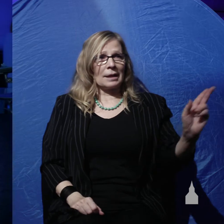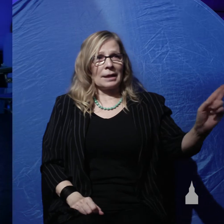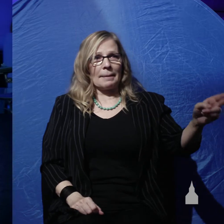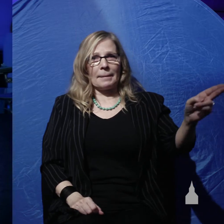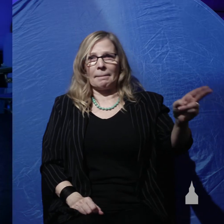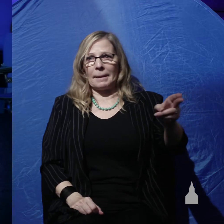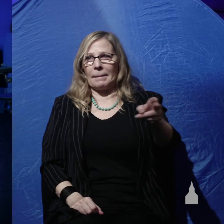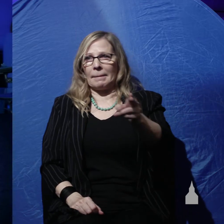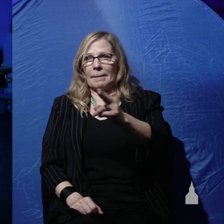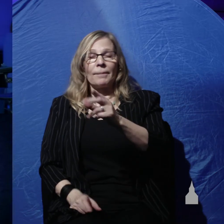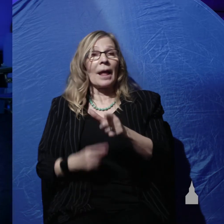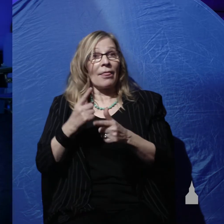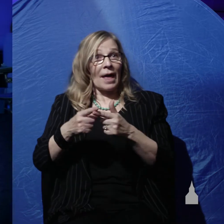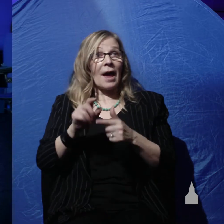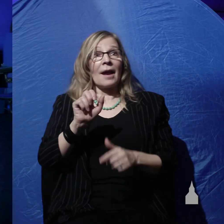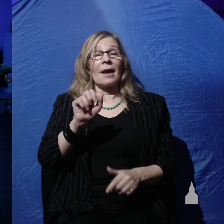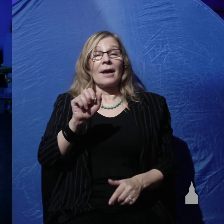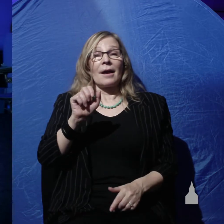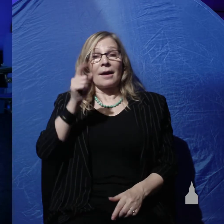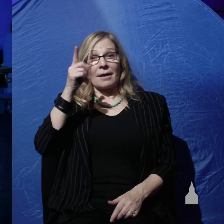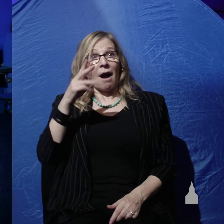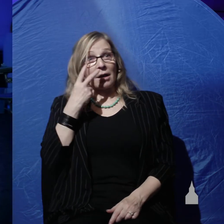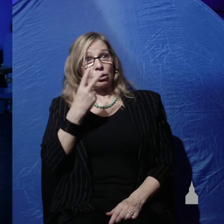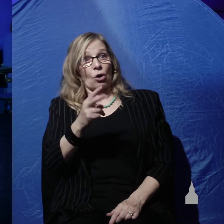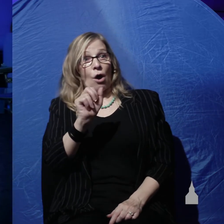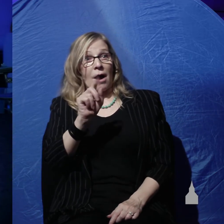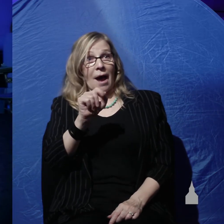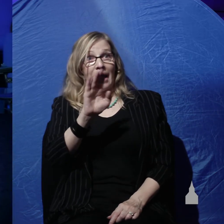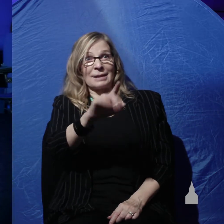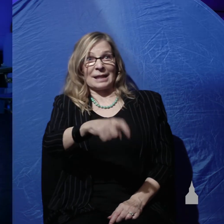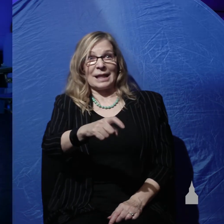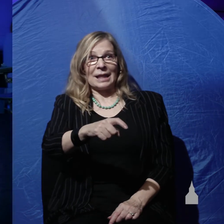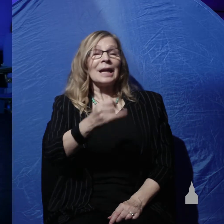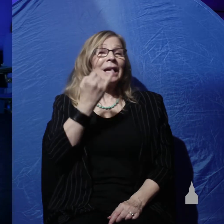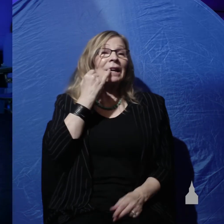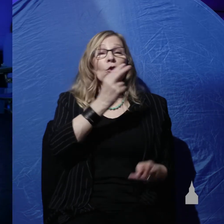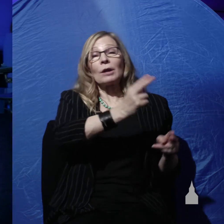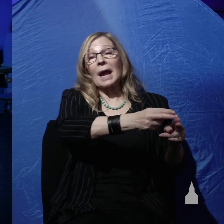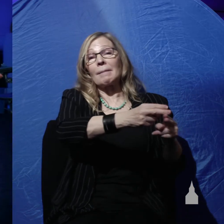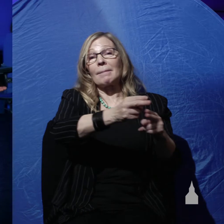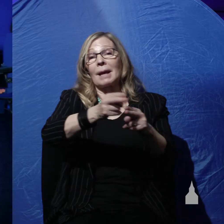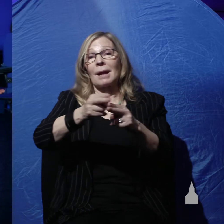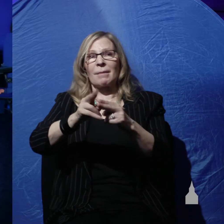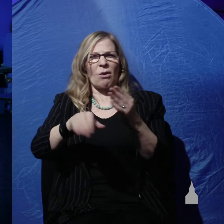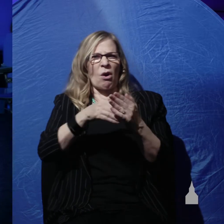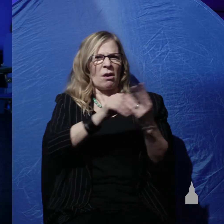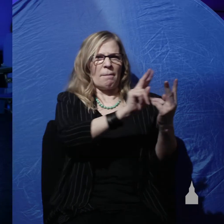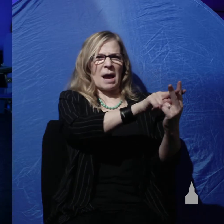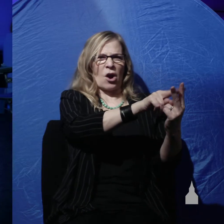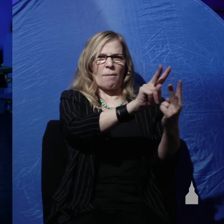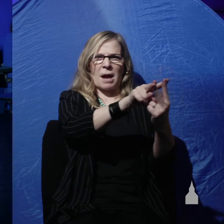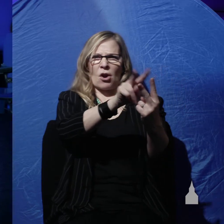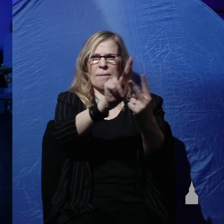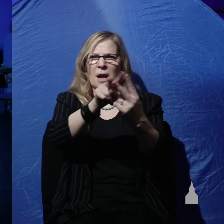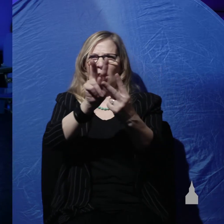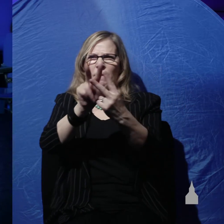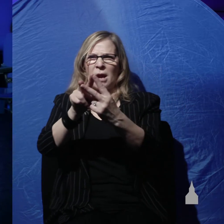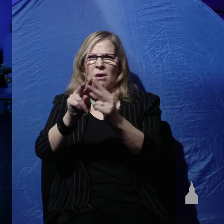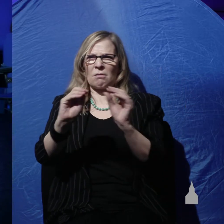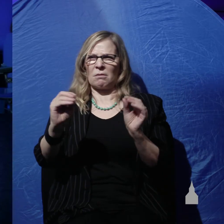And then Adam saw his need. Now if you've been naming animals for ten hours and you see they all come in pairs and none of them go with you, you would know